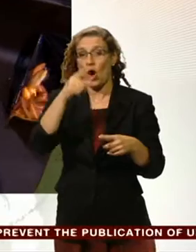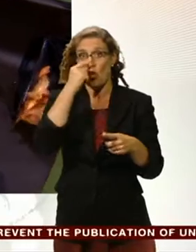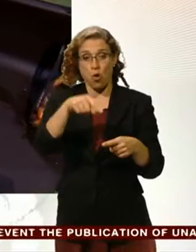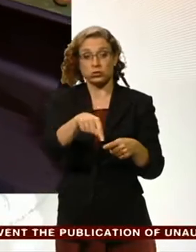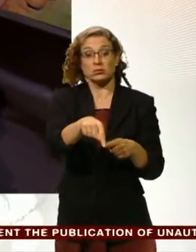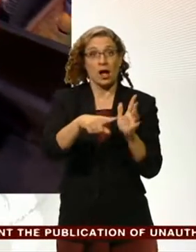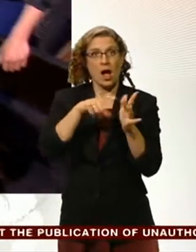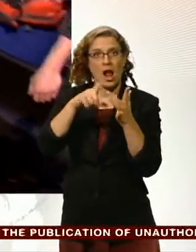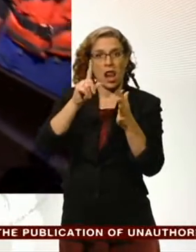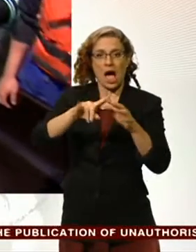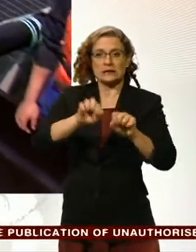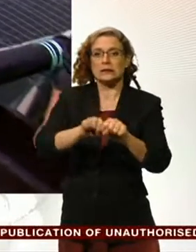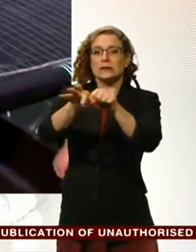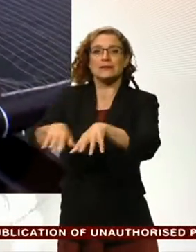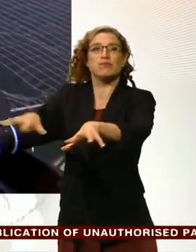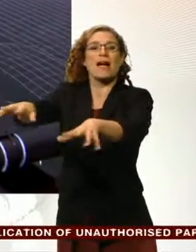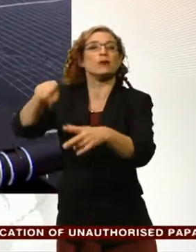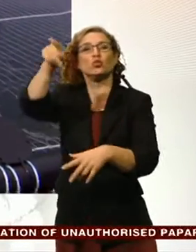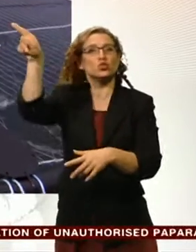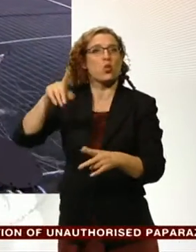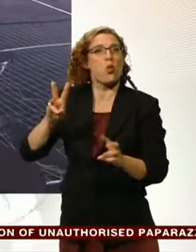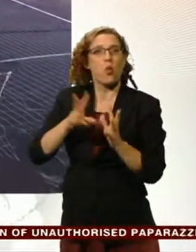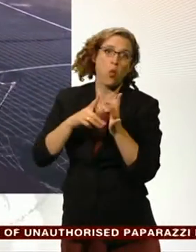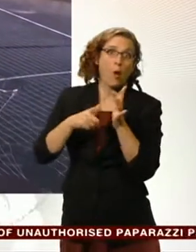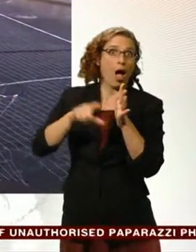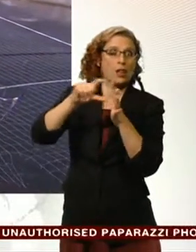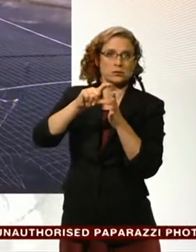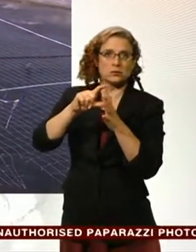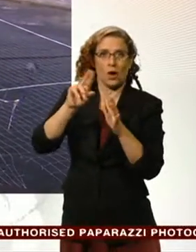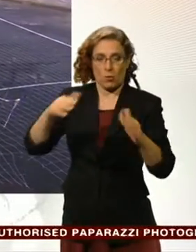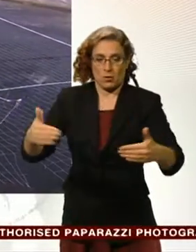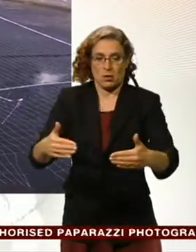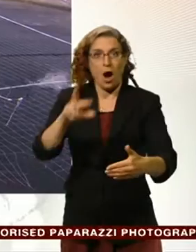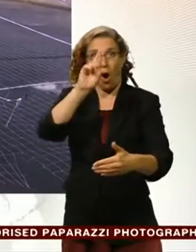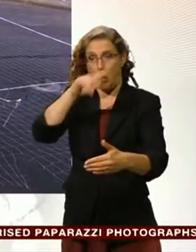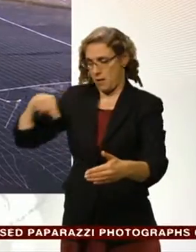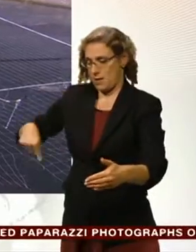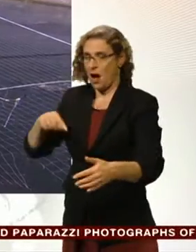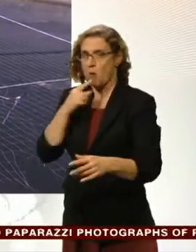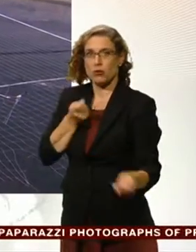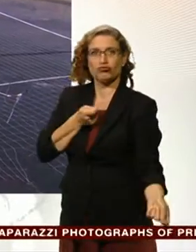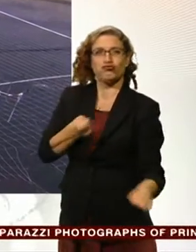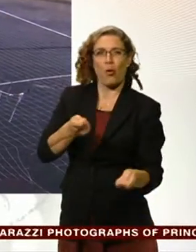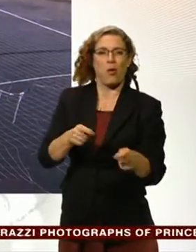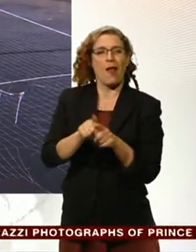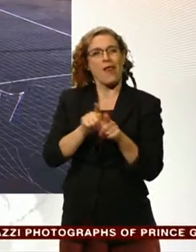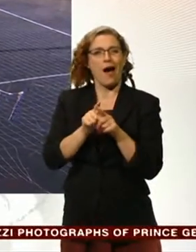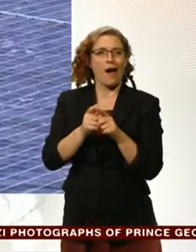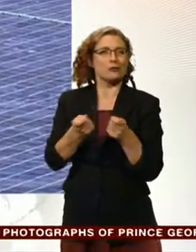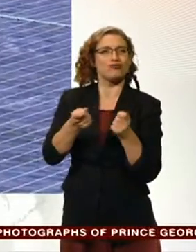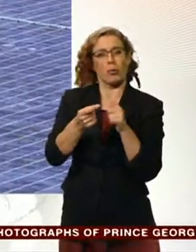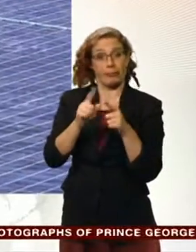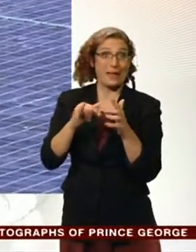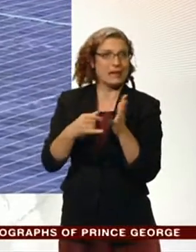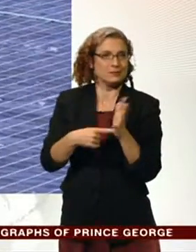fish. So the team here hopes that hungry wrasse will be an efficient natural pest controller. When you put them in the salmon